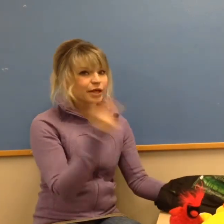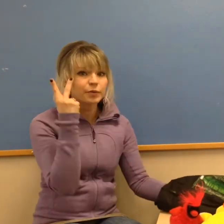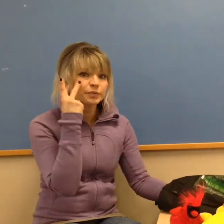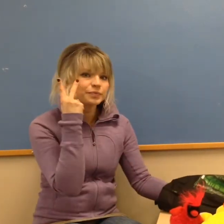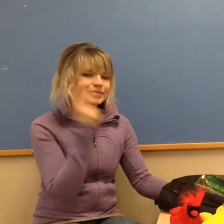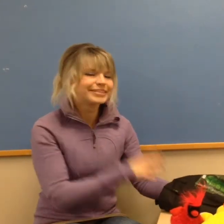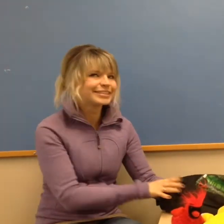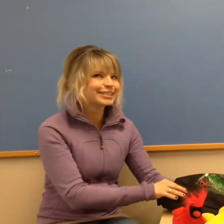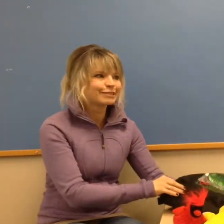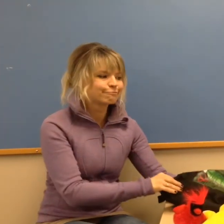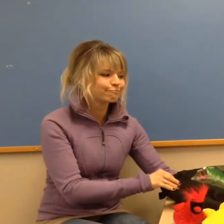Let's see.